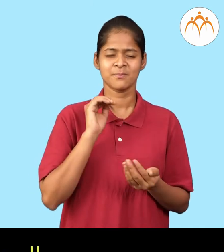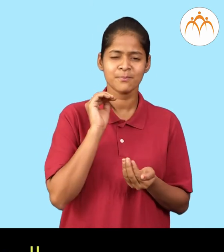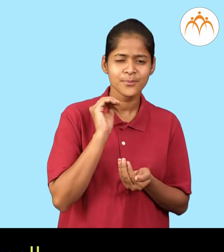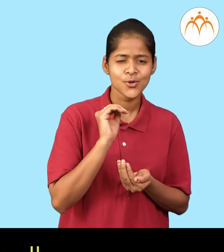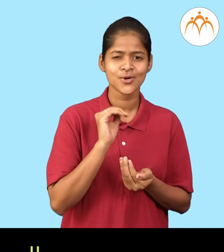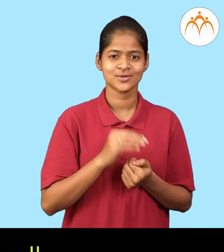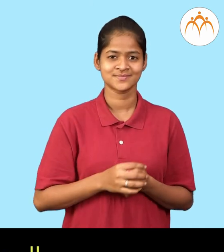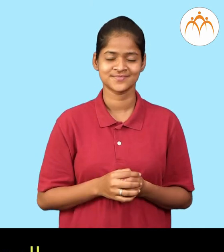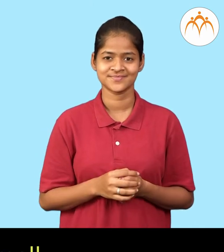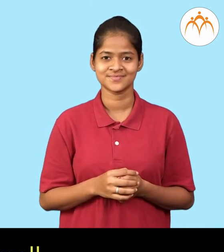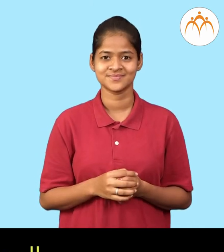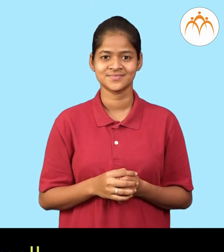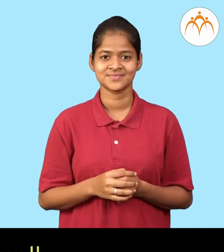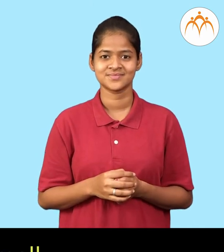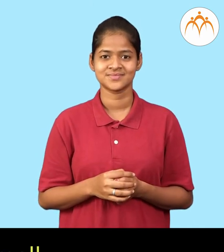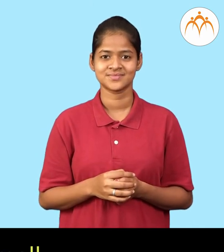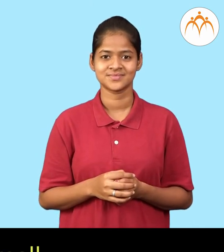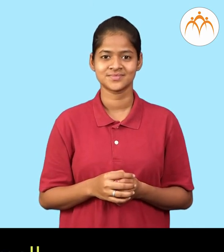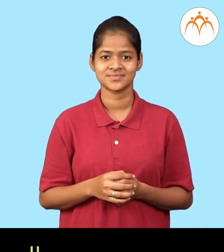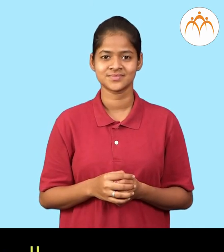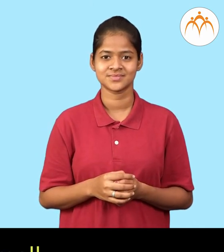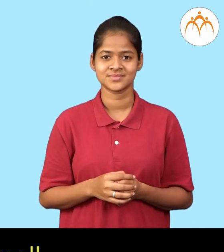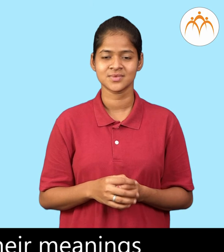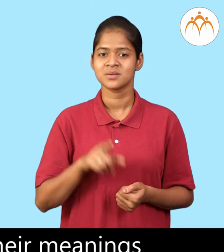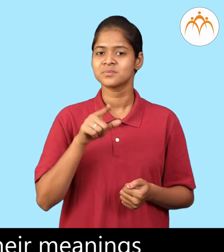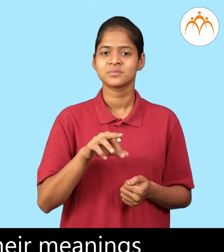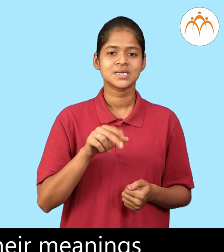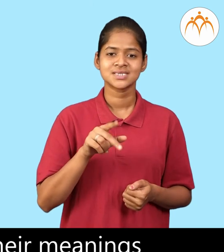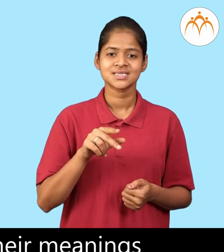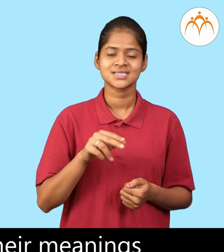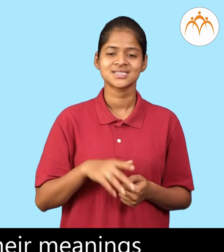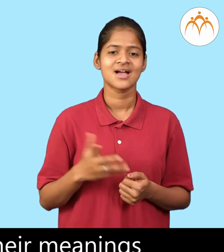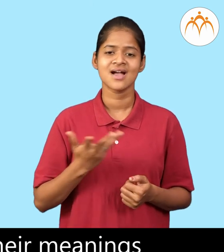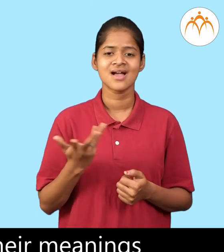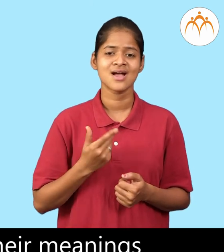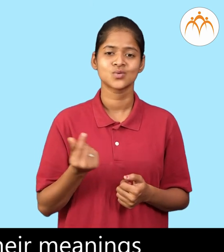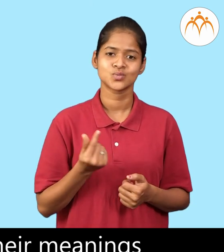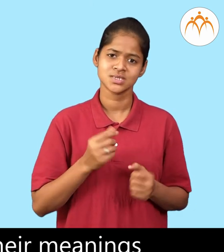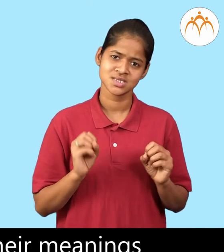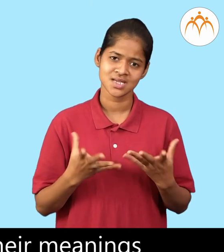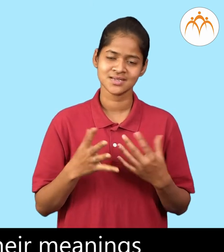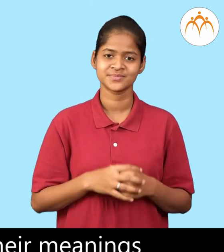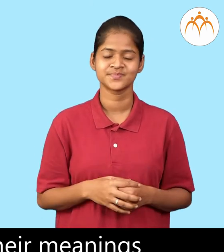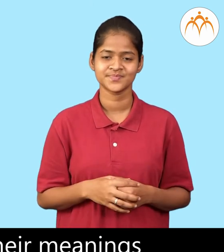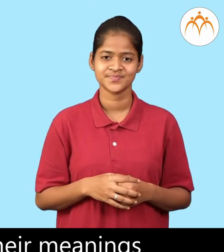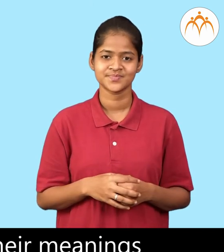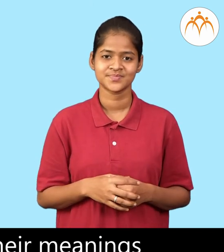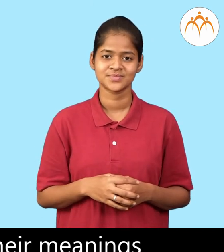means small. Let's get to know their meanings and start using them.